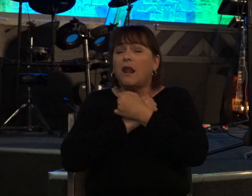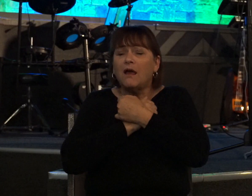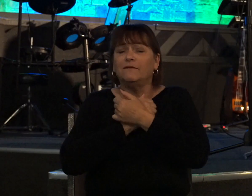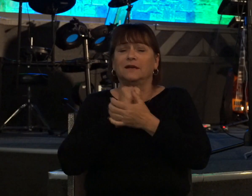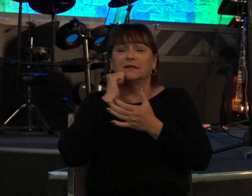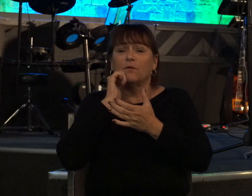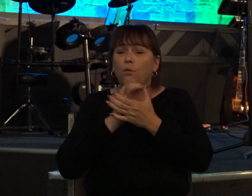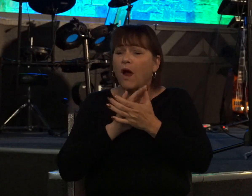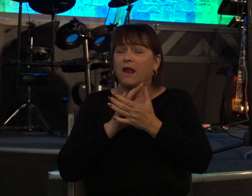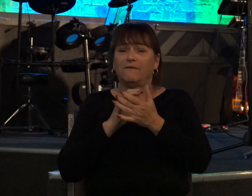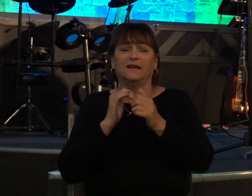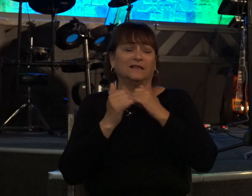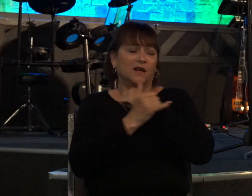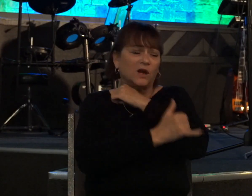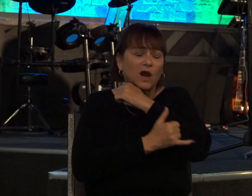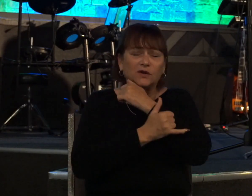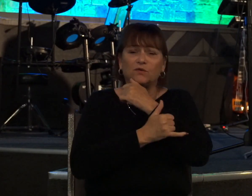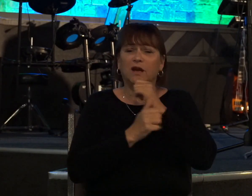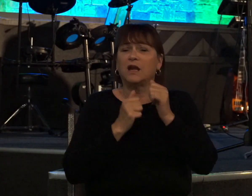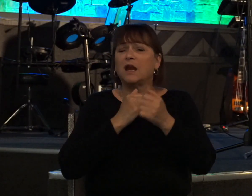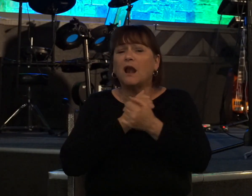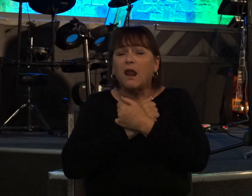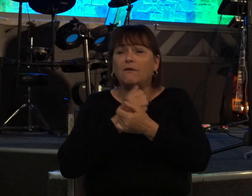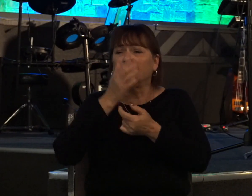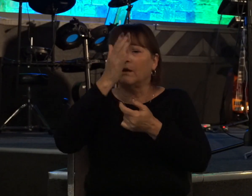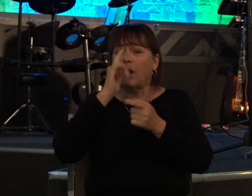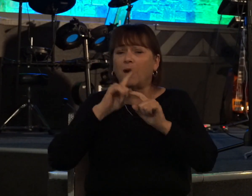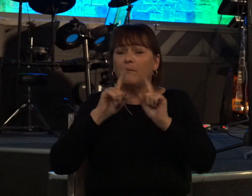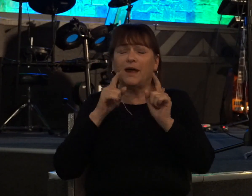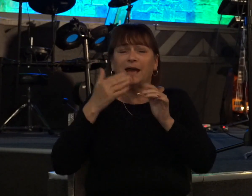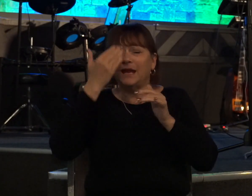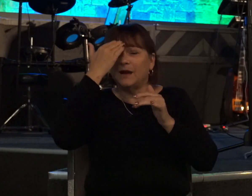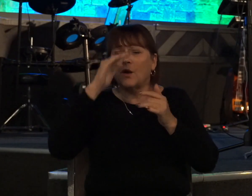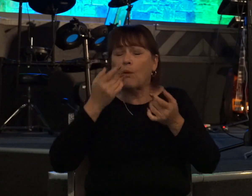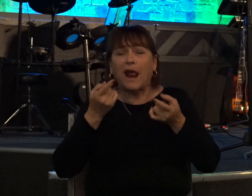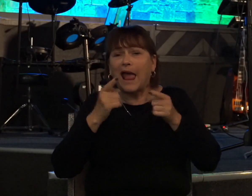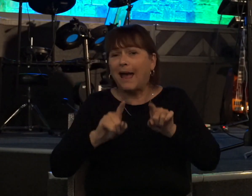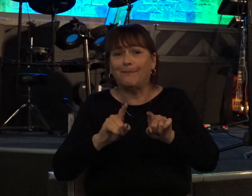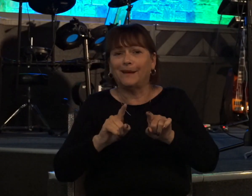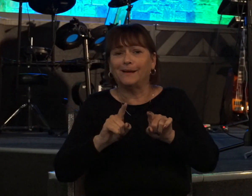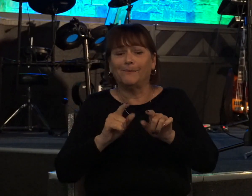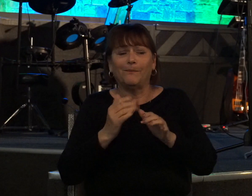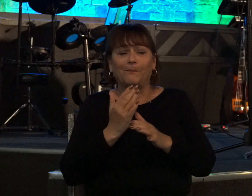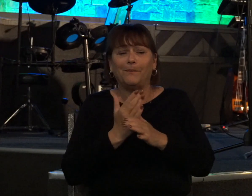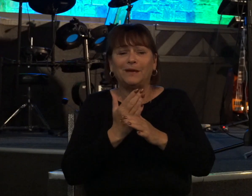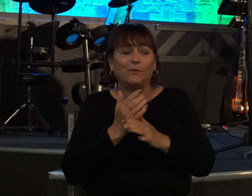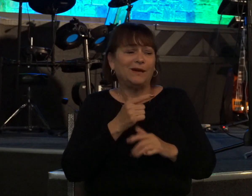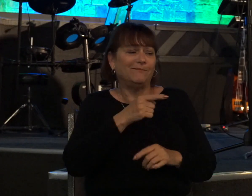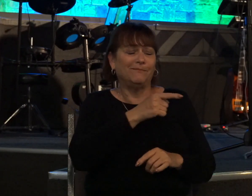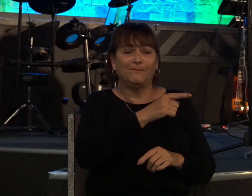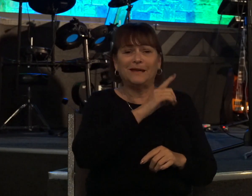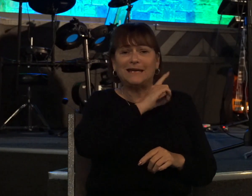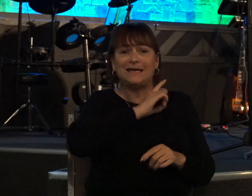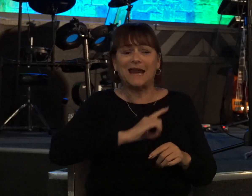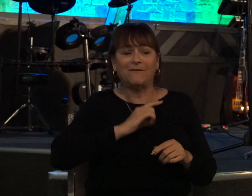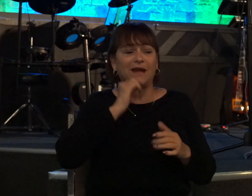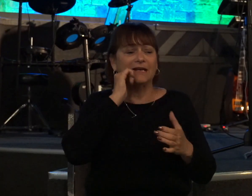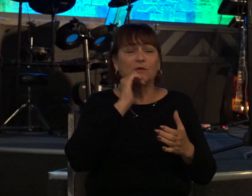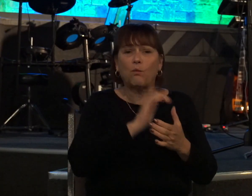had absolutely no idea what had transpired with david and his wife the sin was committed in secret while he was miles away on the